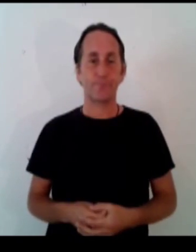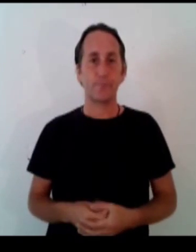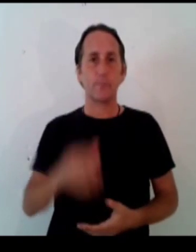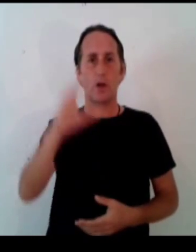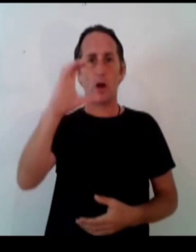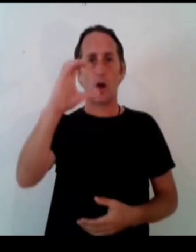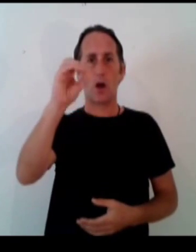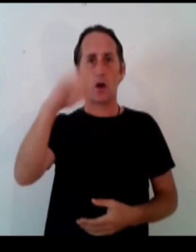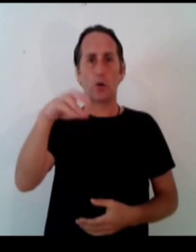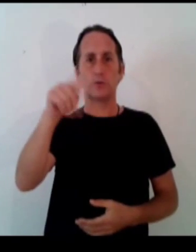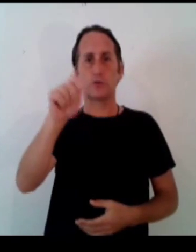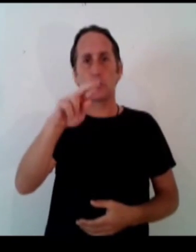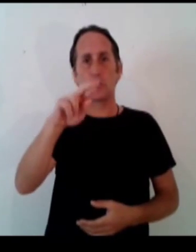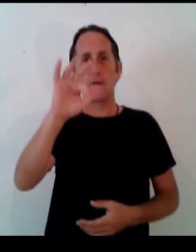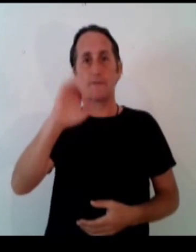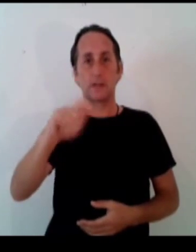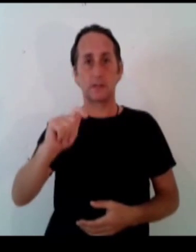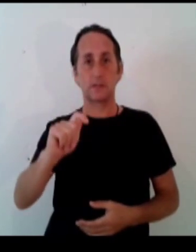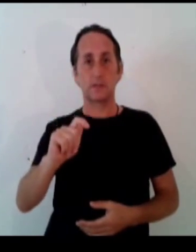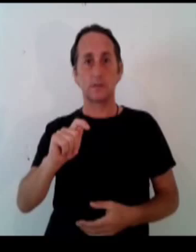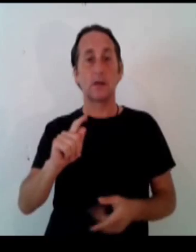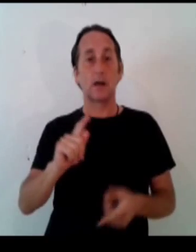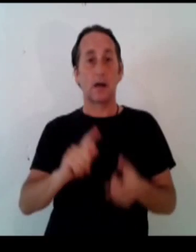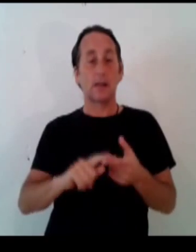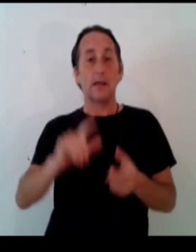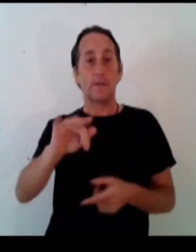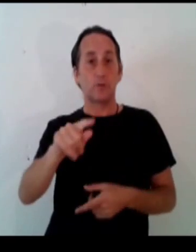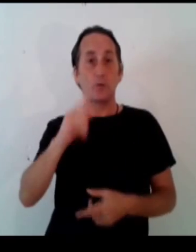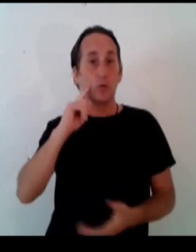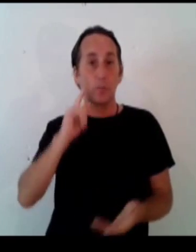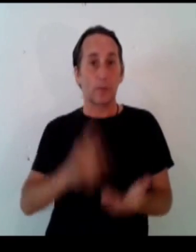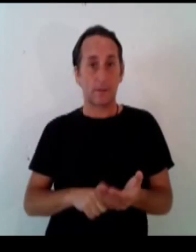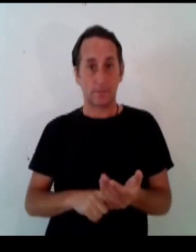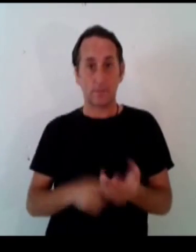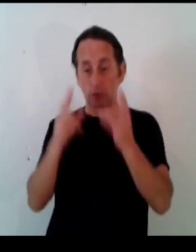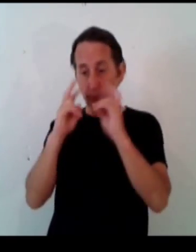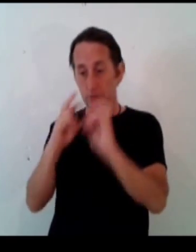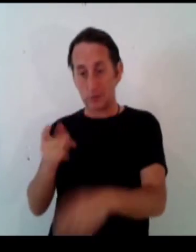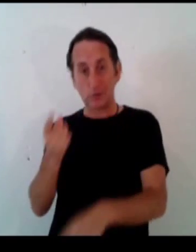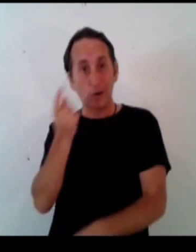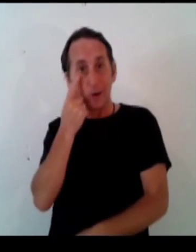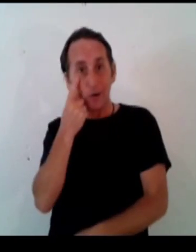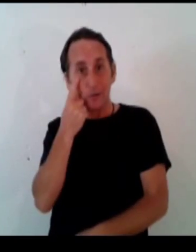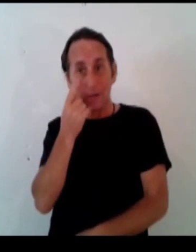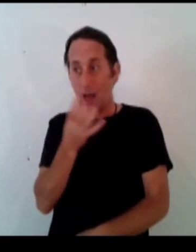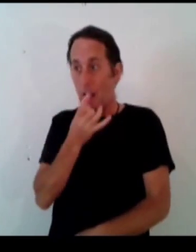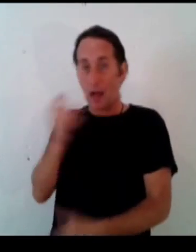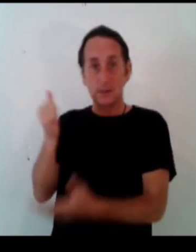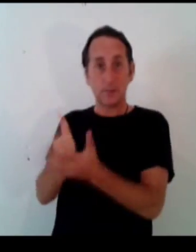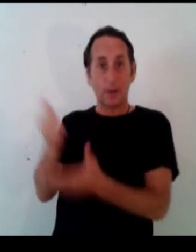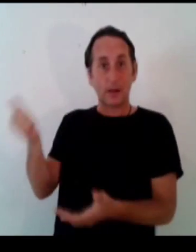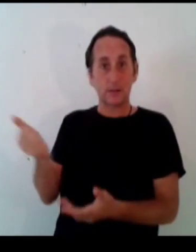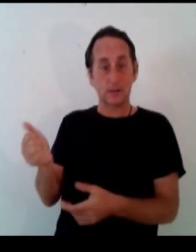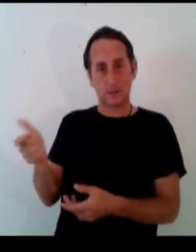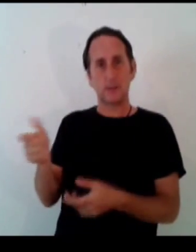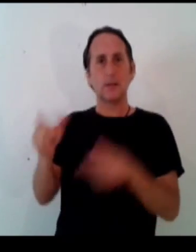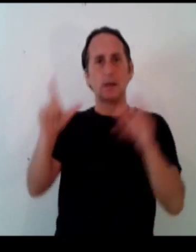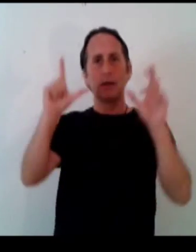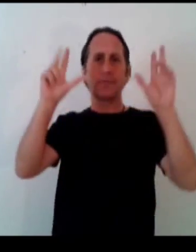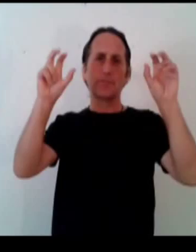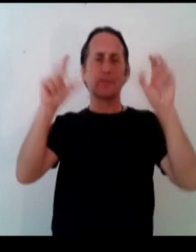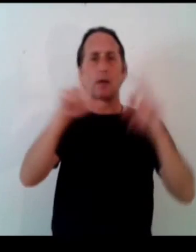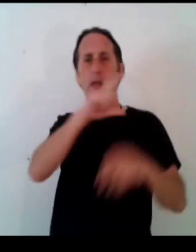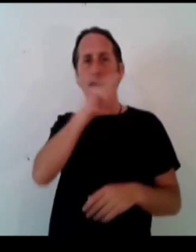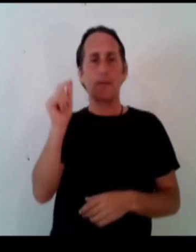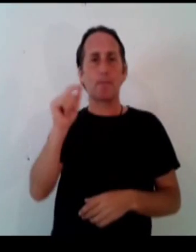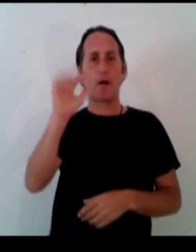counterfeit money and if you don't believe that go and look it up ask the banks they